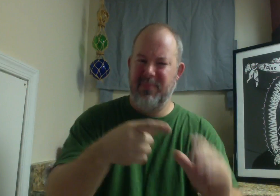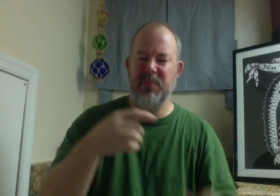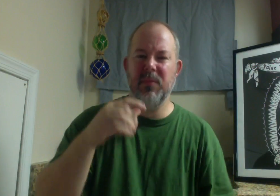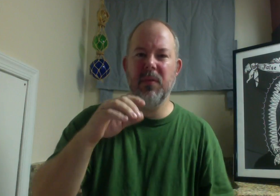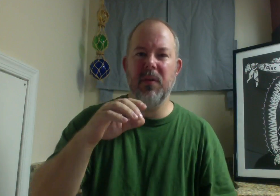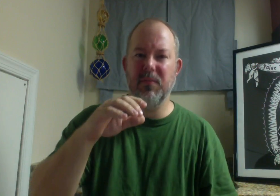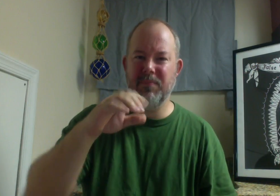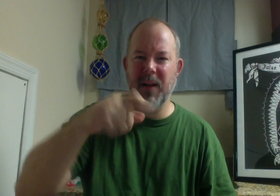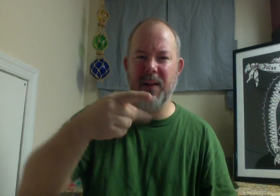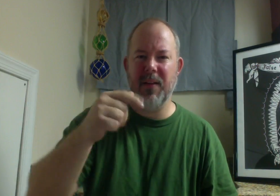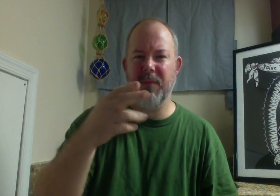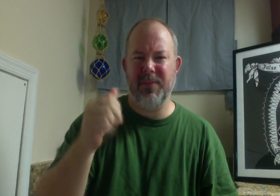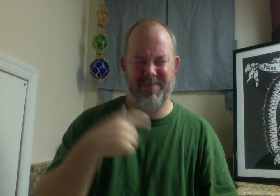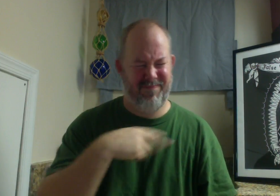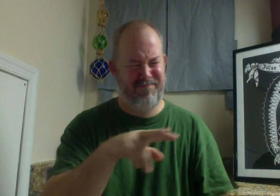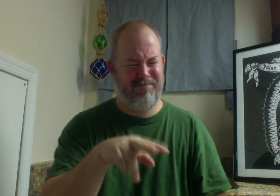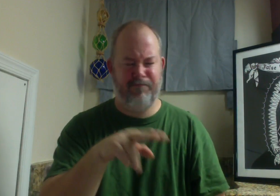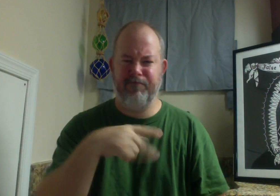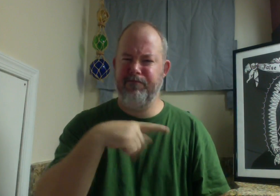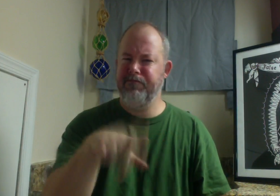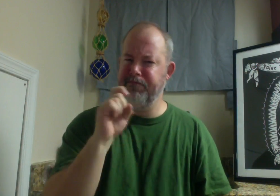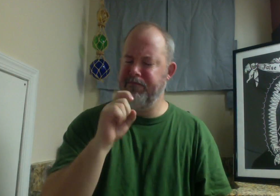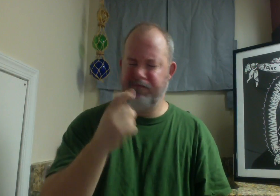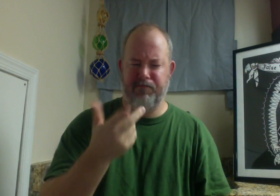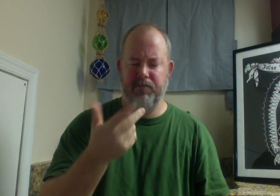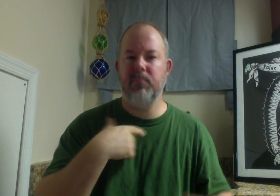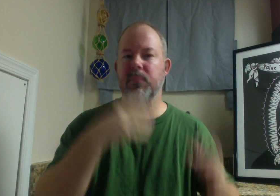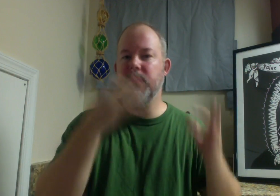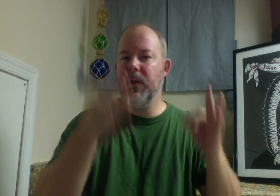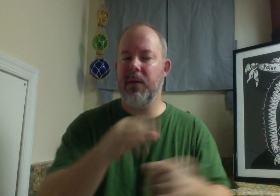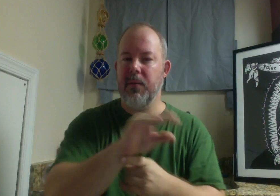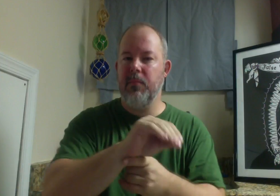We're not looking at home. We've got him. I Why? Here's a here.